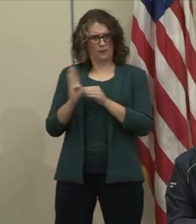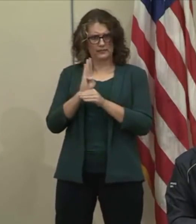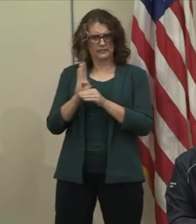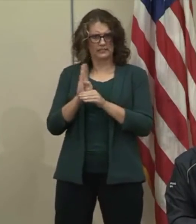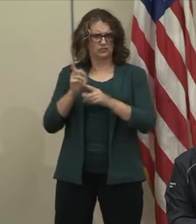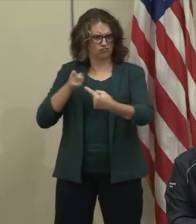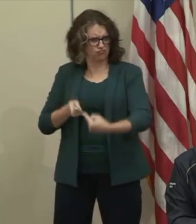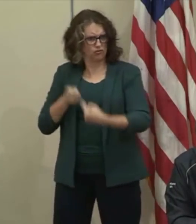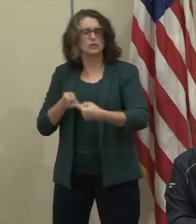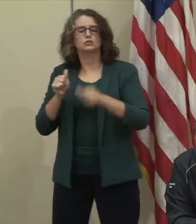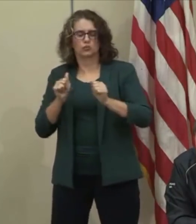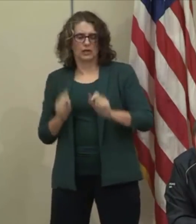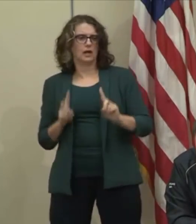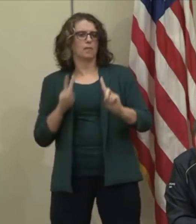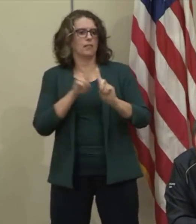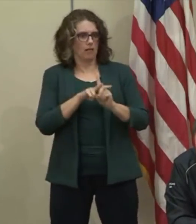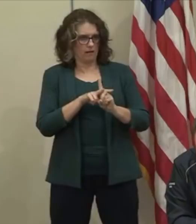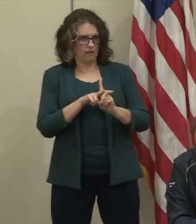loans and also help.